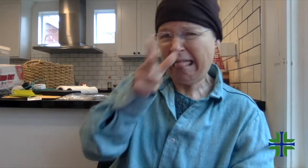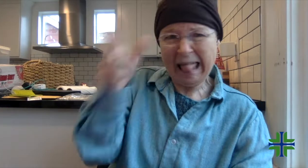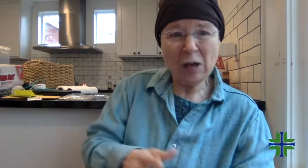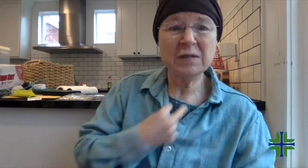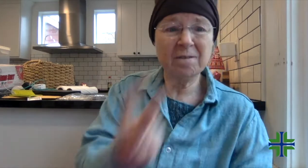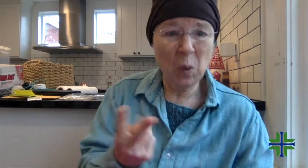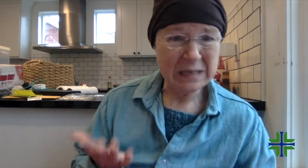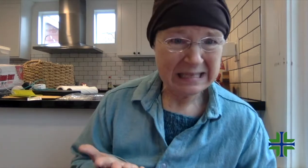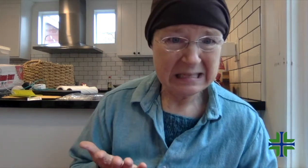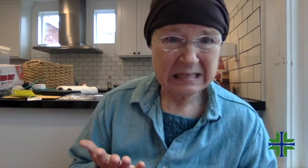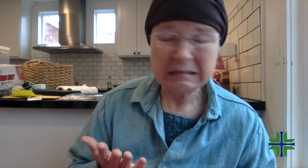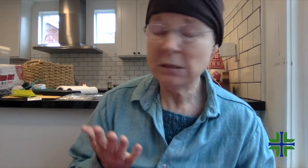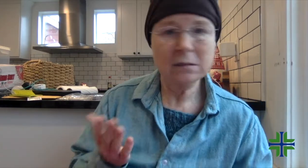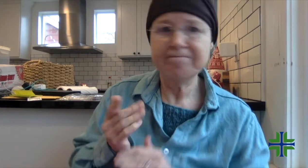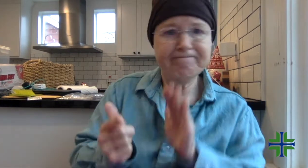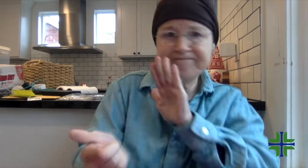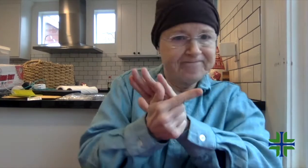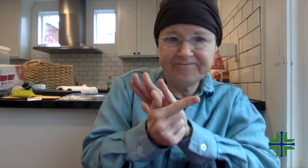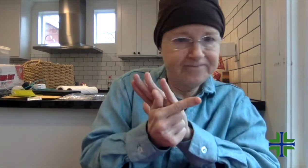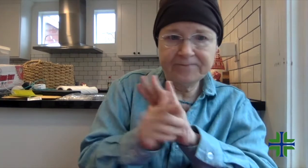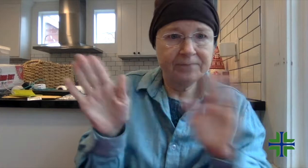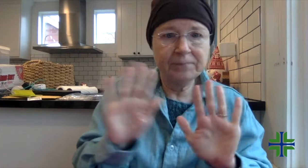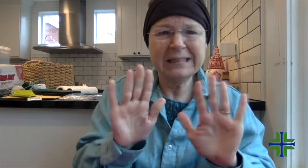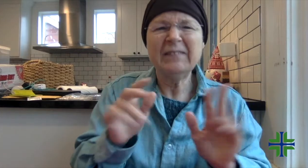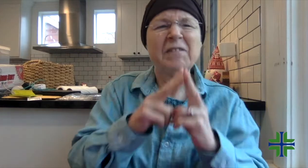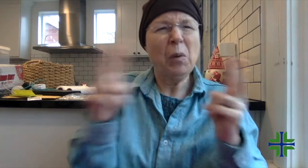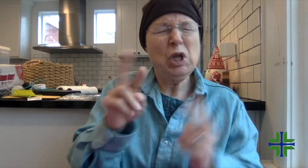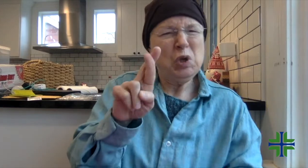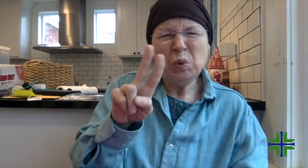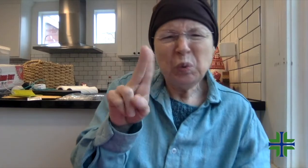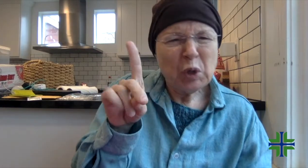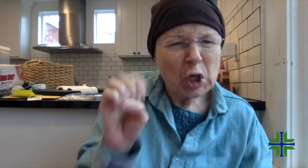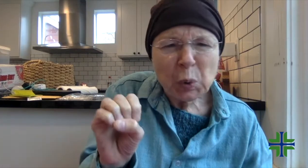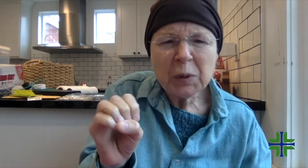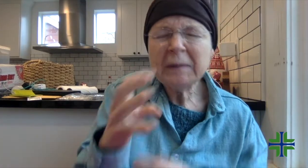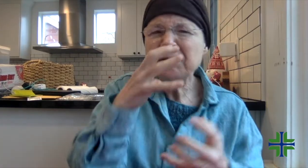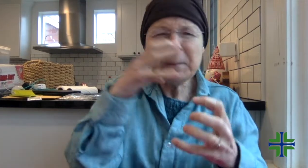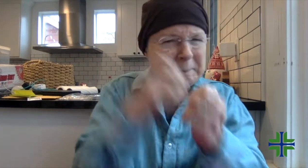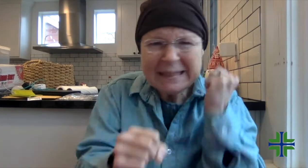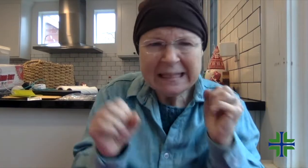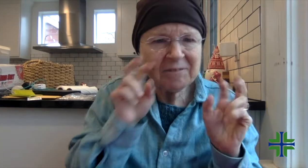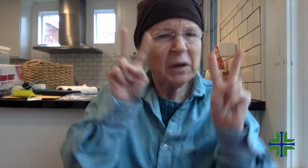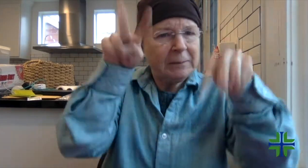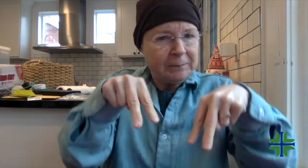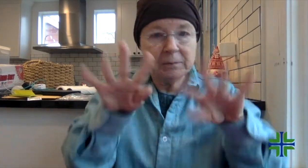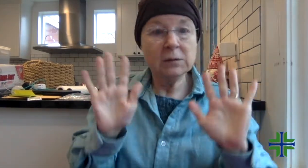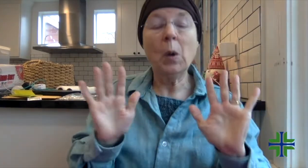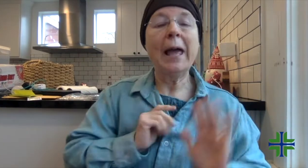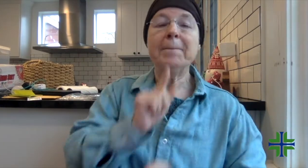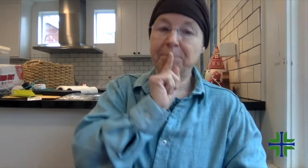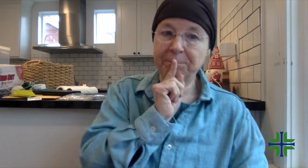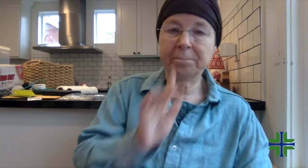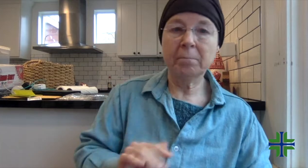that I would never tell my friend that, you know, your voice isn't very clear. It's not very good. That's considered rude and